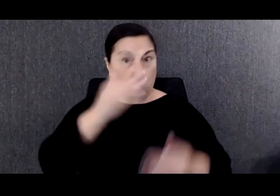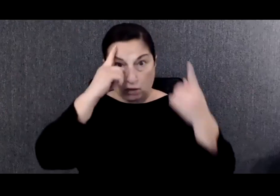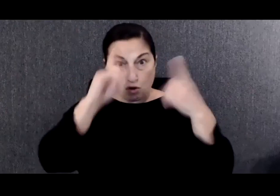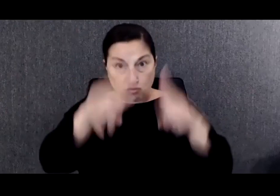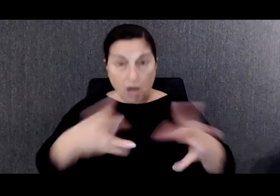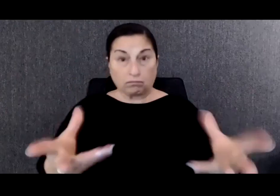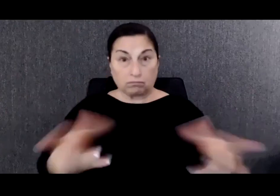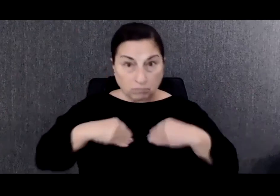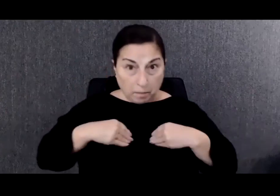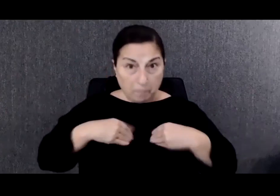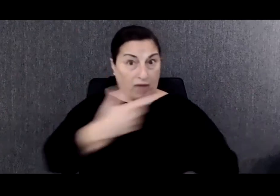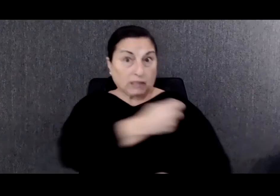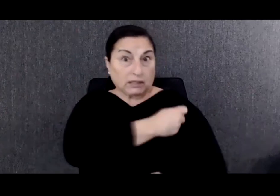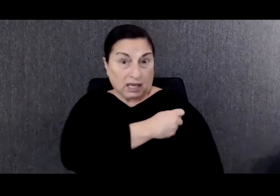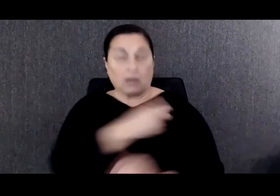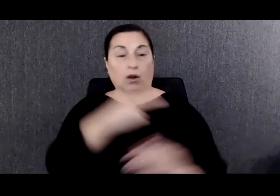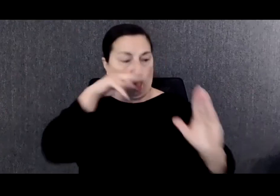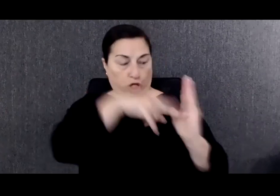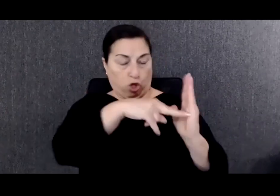vaccine,